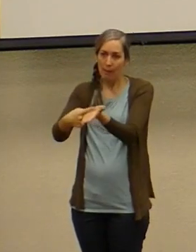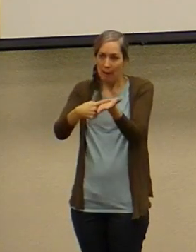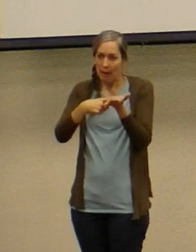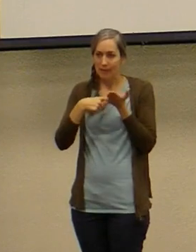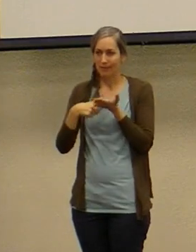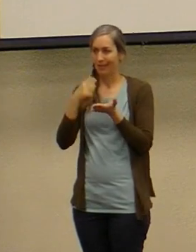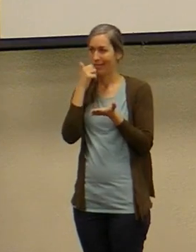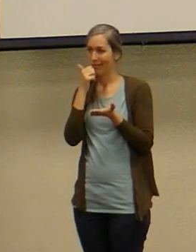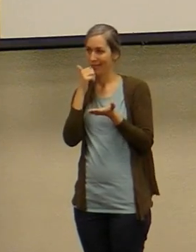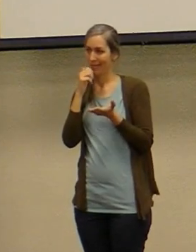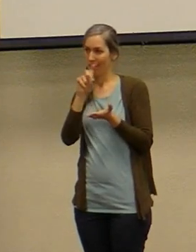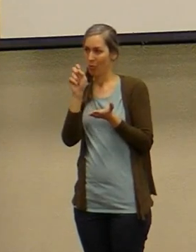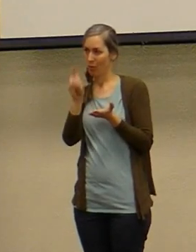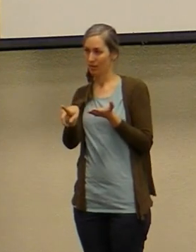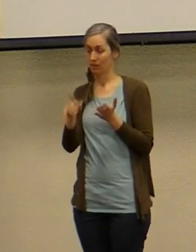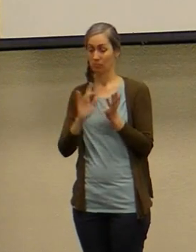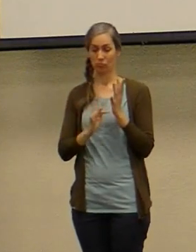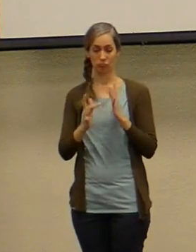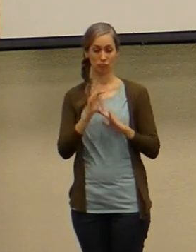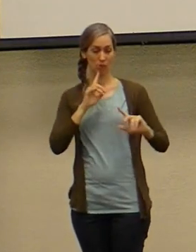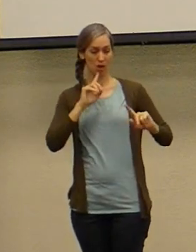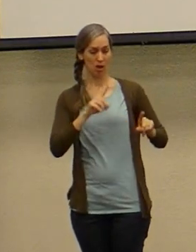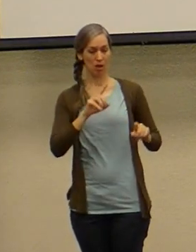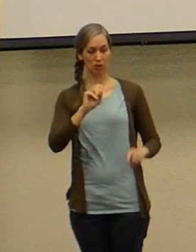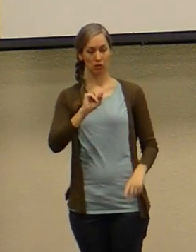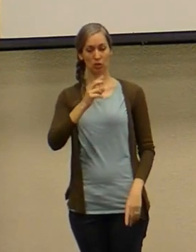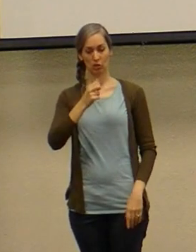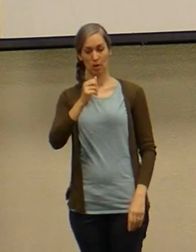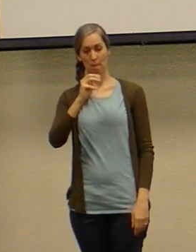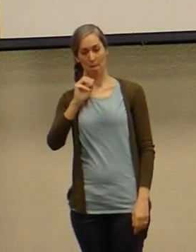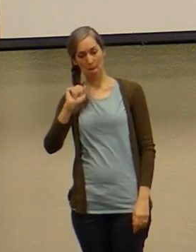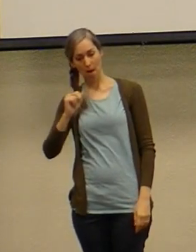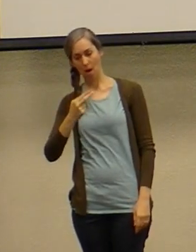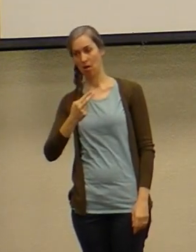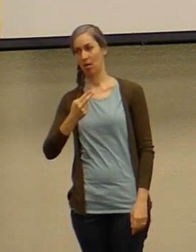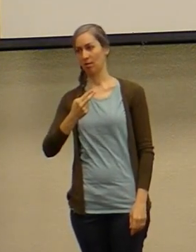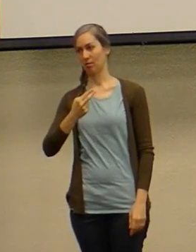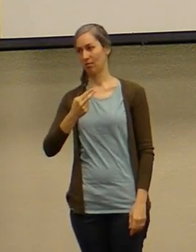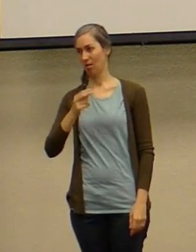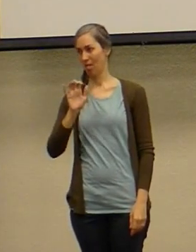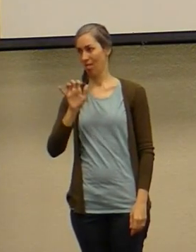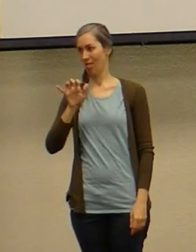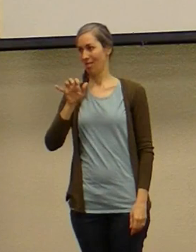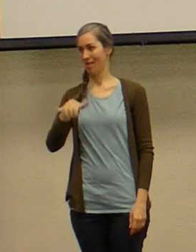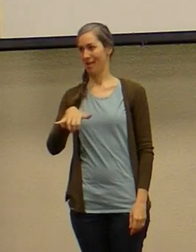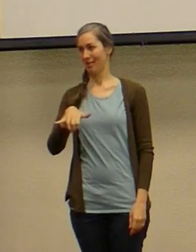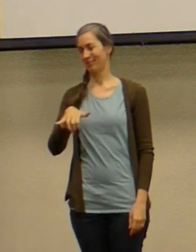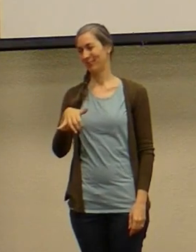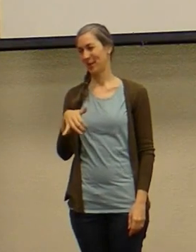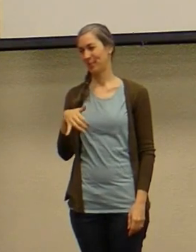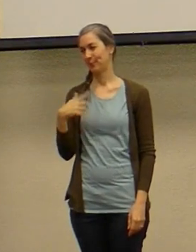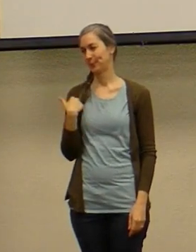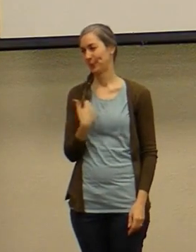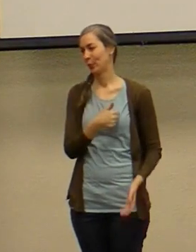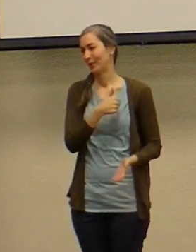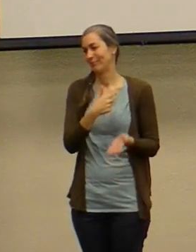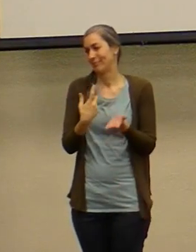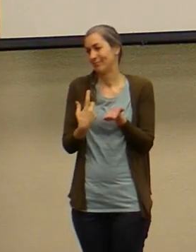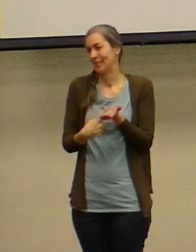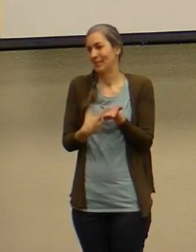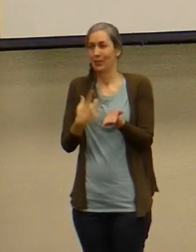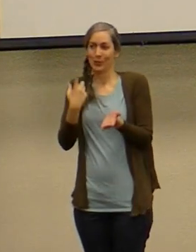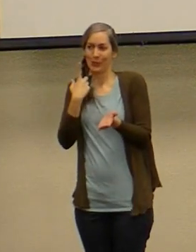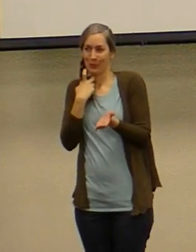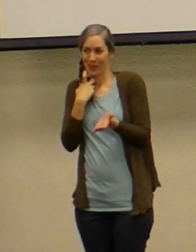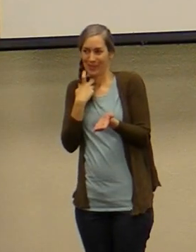question and jesus's answer is the shema now i won't go too deep into the shema it's been covered really really well